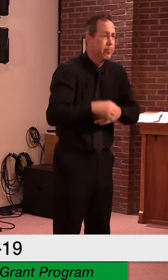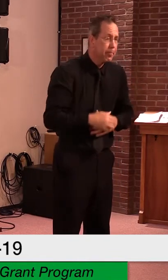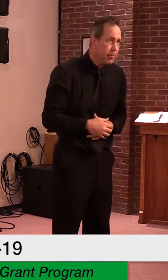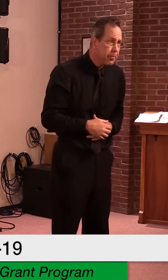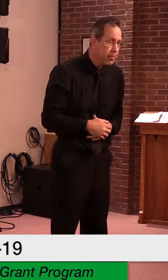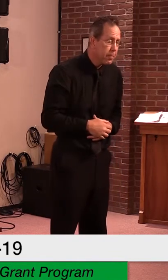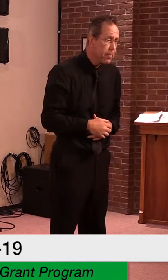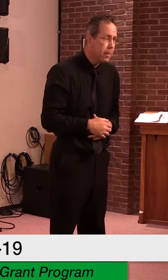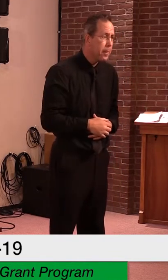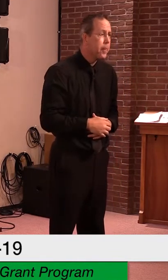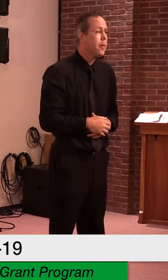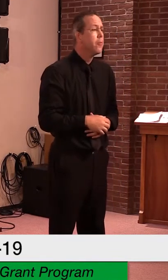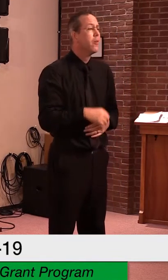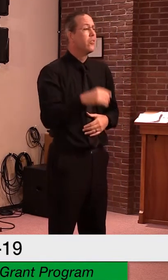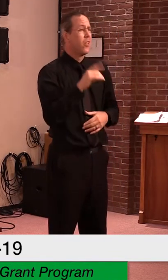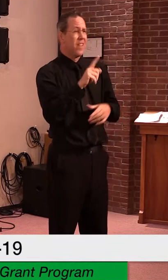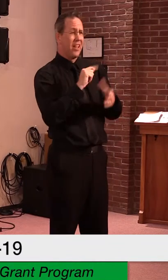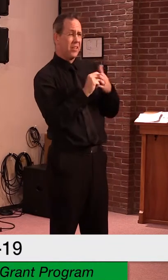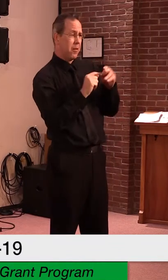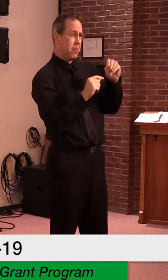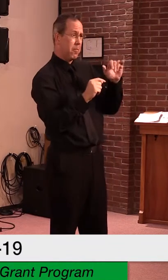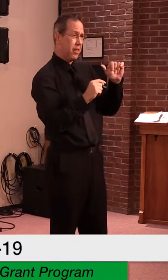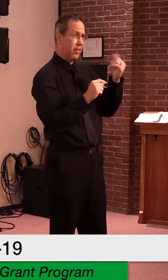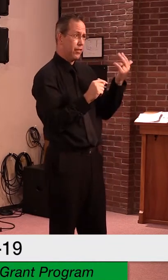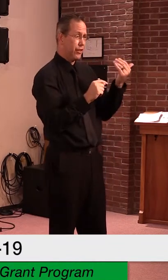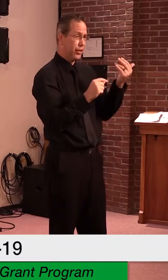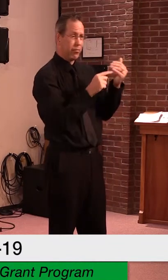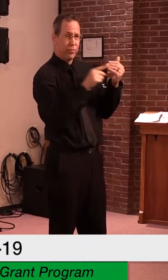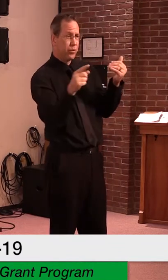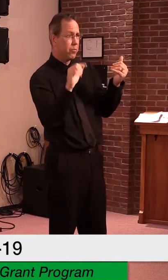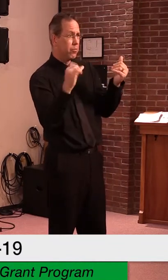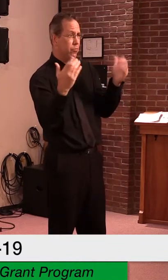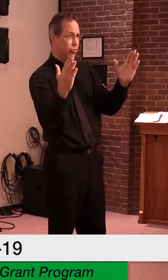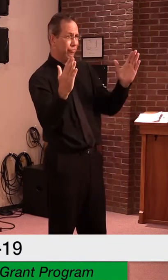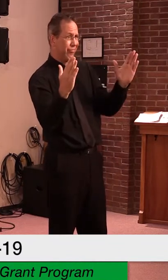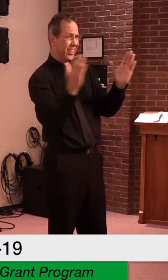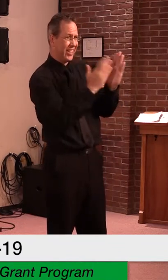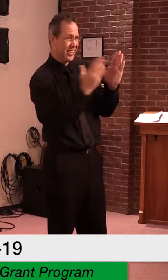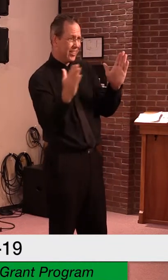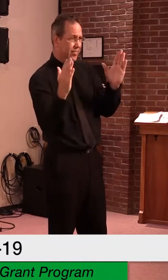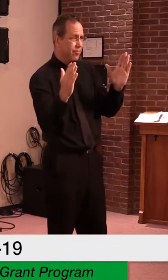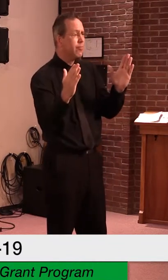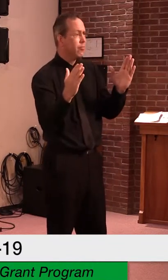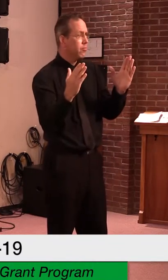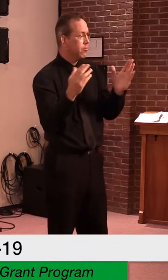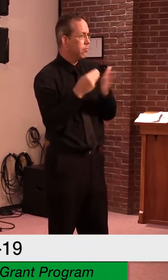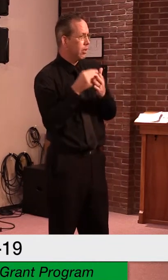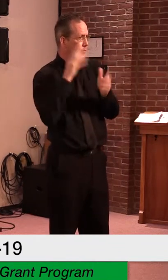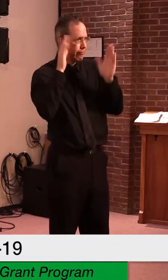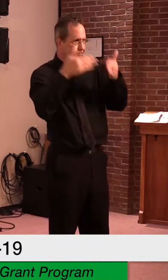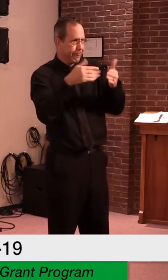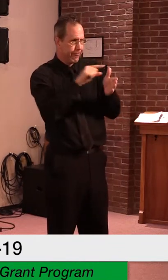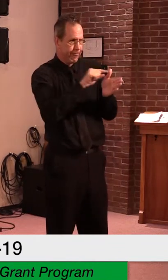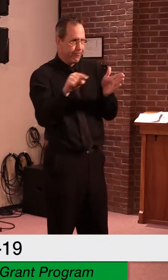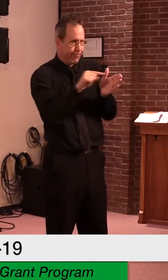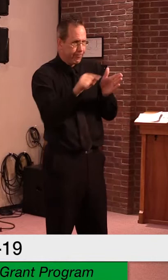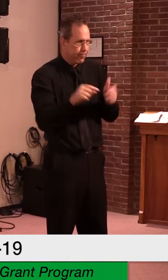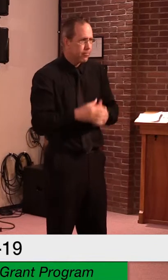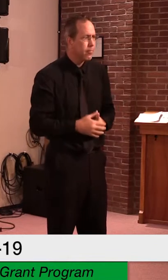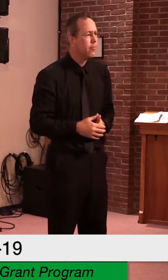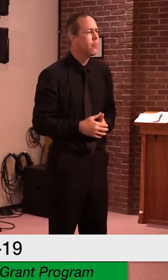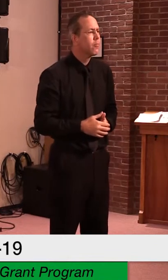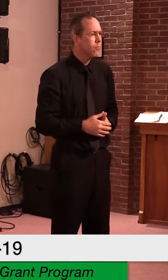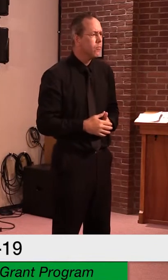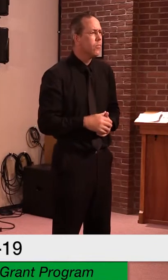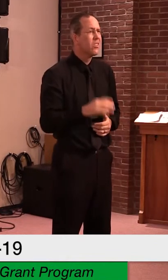the defined period. There's been a lot of public discussion about hazardous pay for employees during the